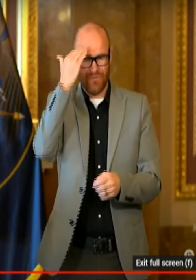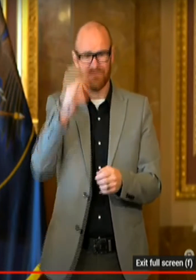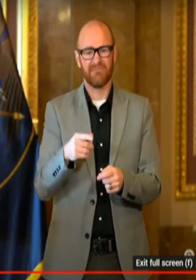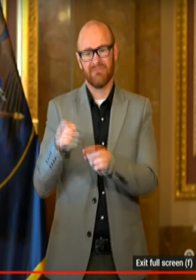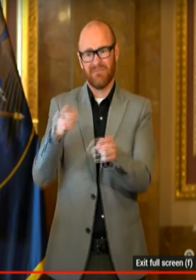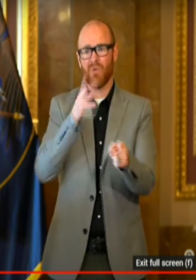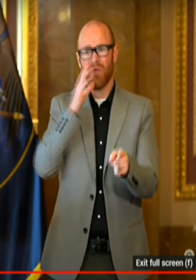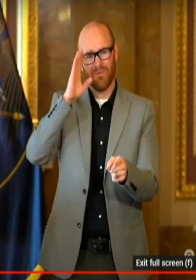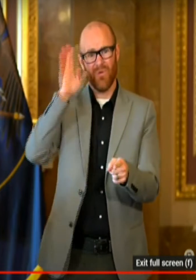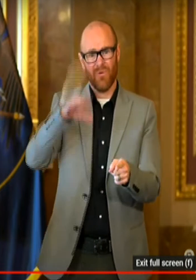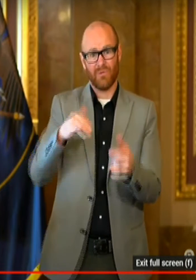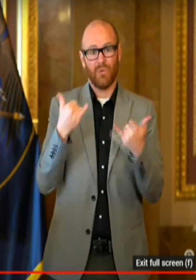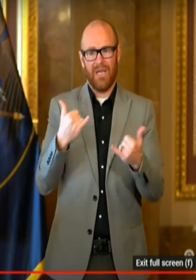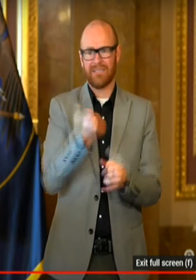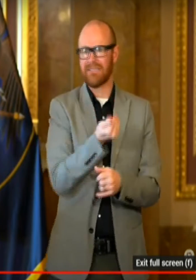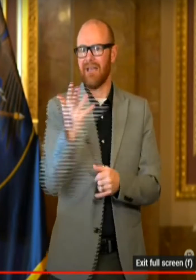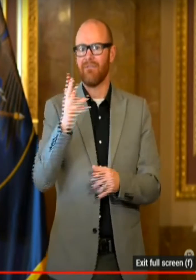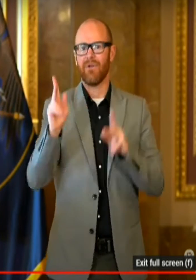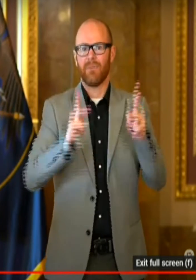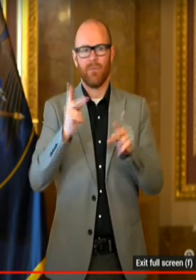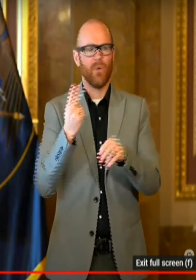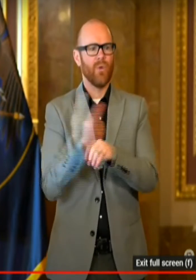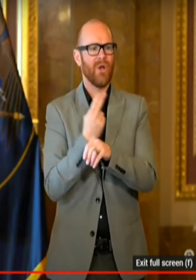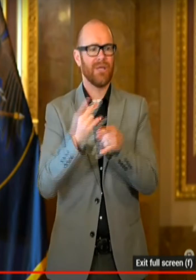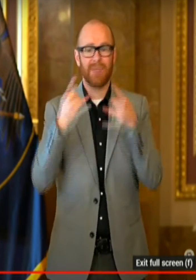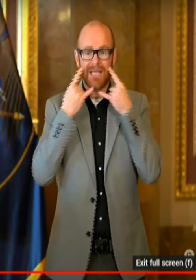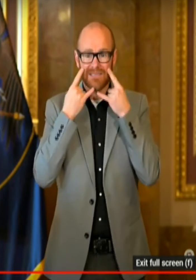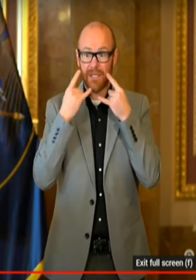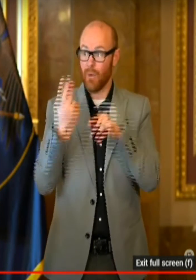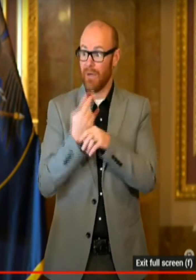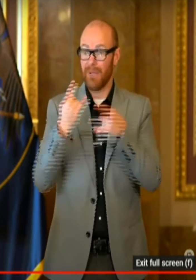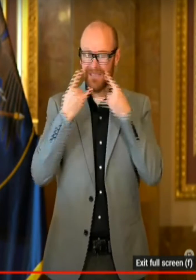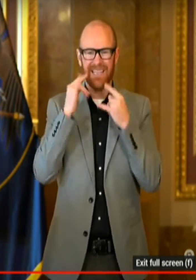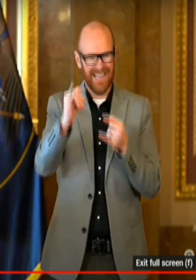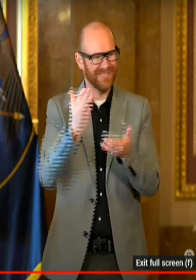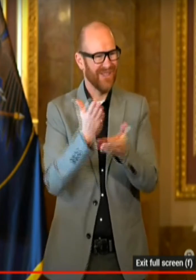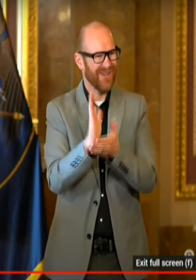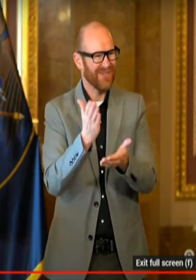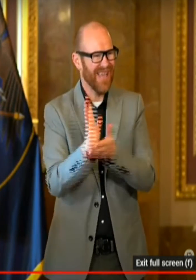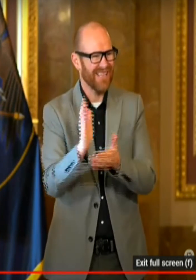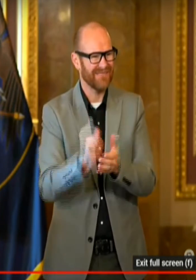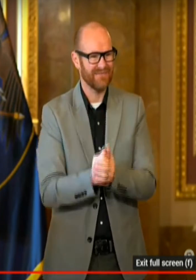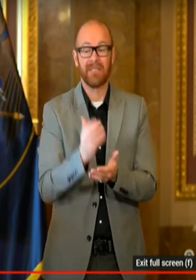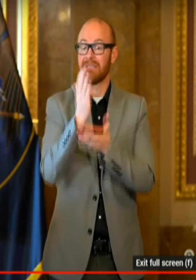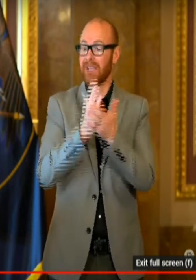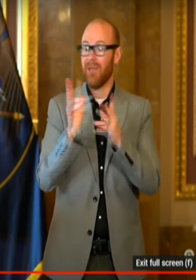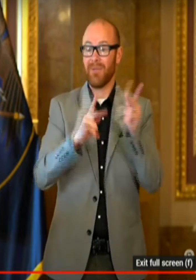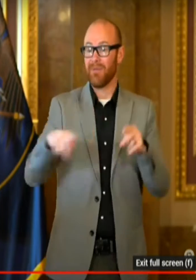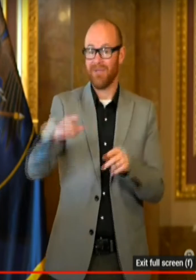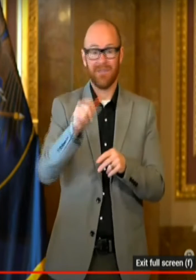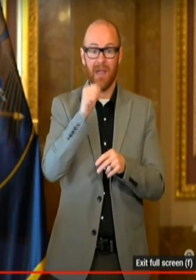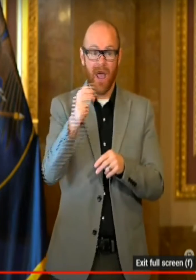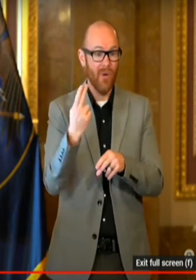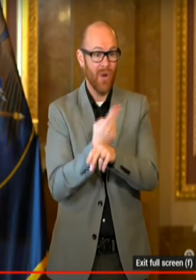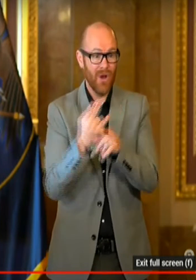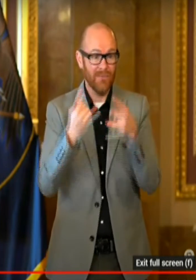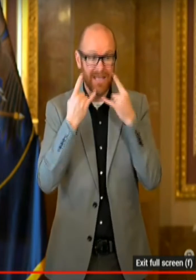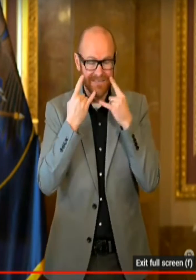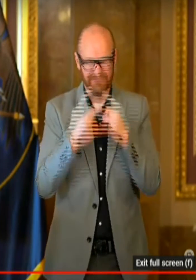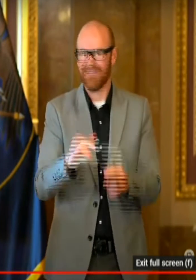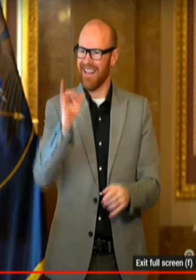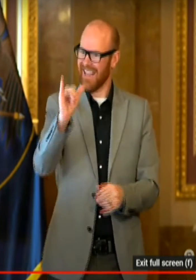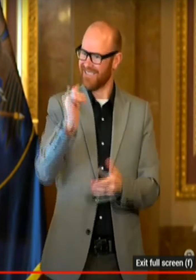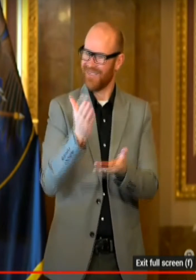several people in this room that are wearing masks. That's okay. There are also people in this room who have chosen not to wear masks. That is also